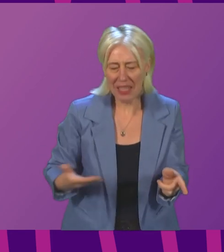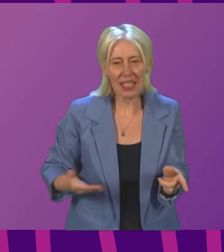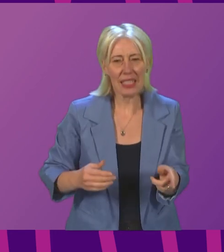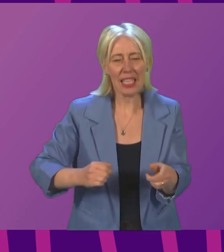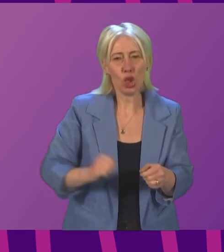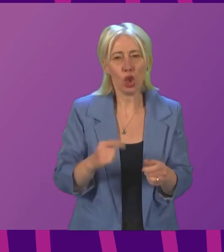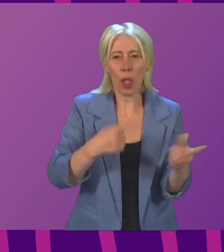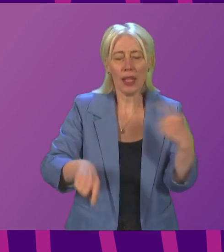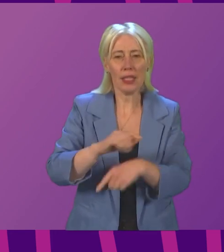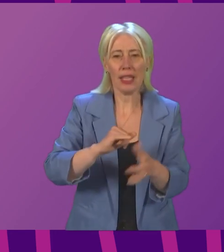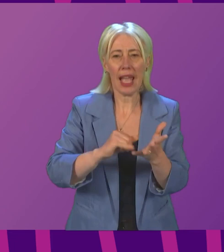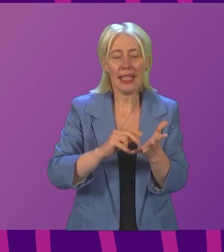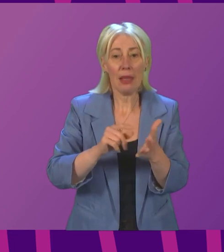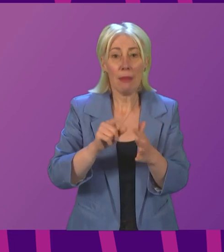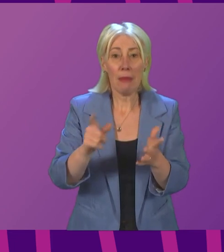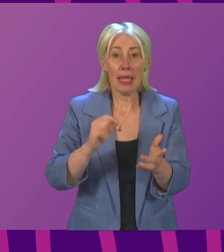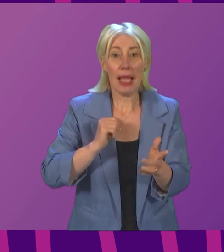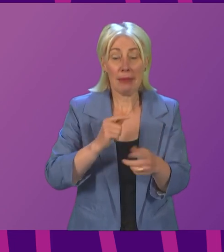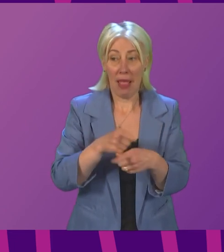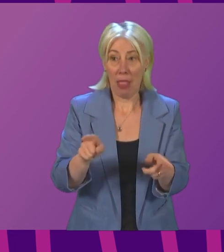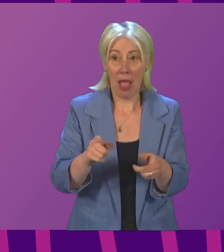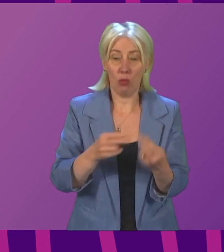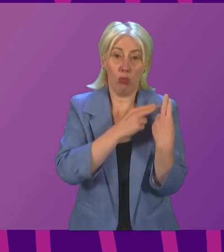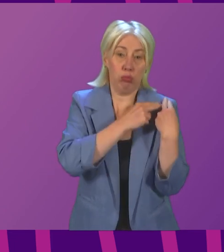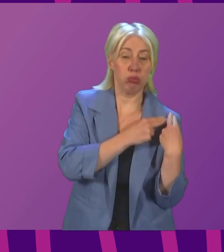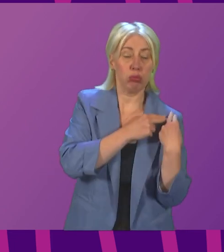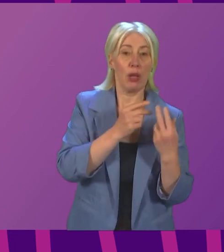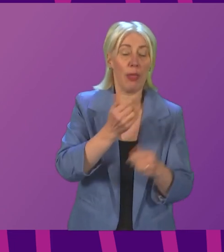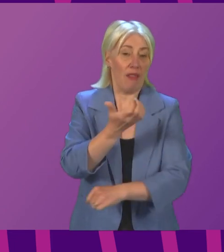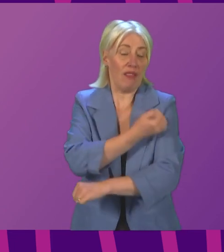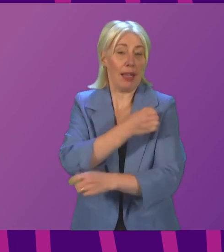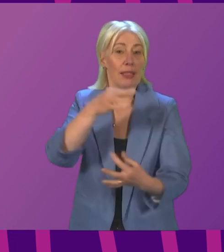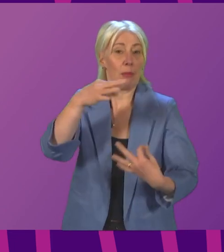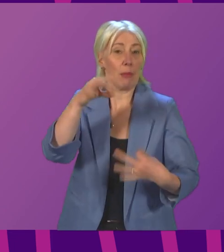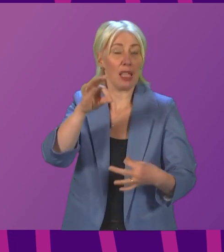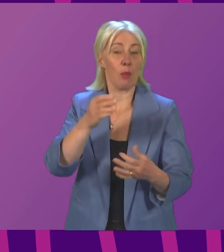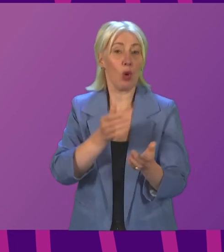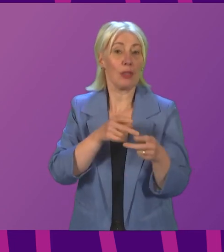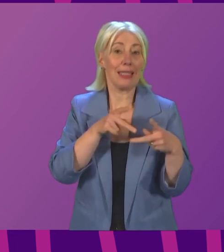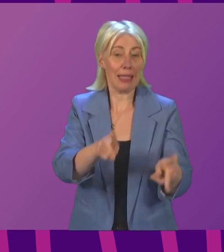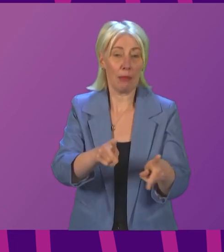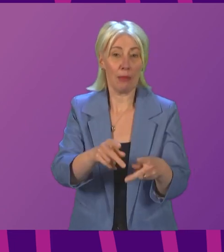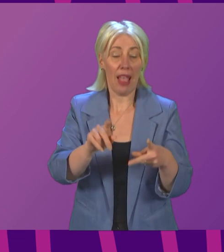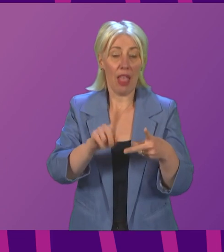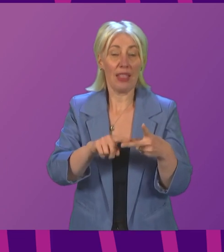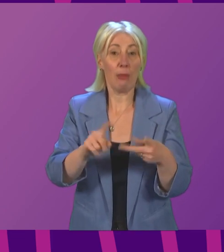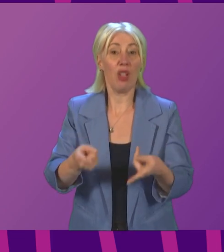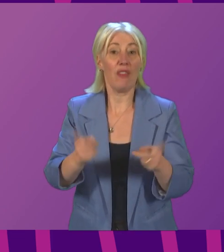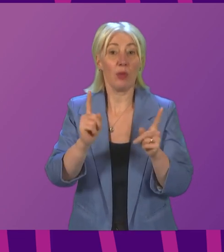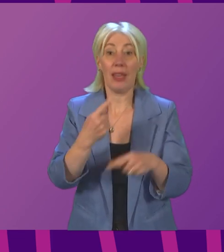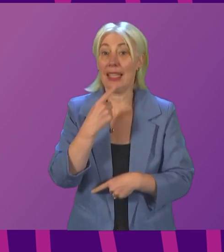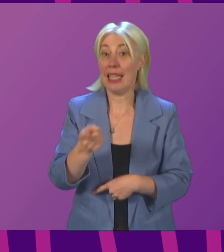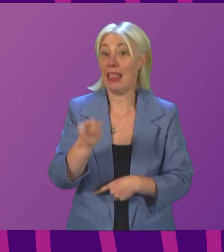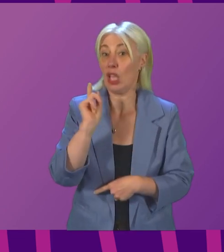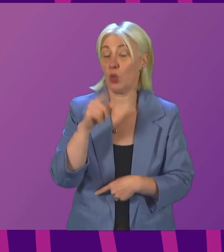expect to shoulder the costs of their vaccine passport scheme. The Deputy First Minister said last Tuesday that this Government